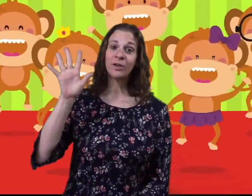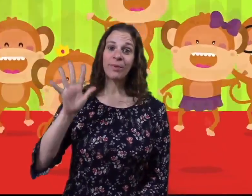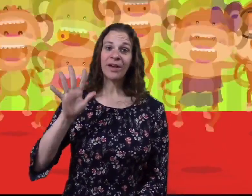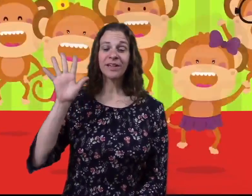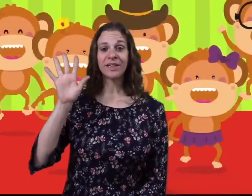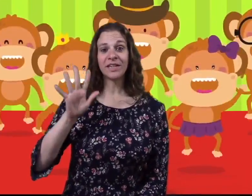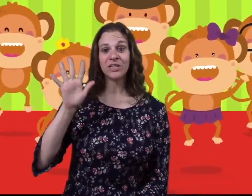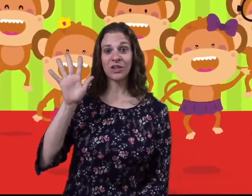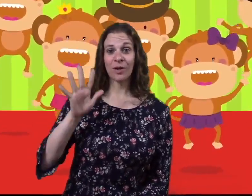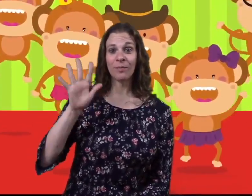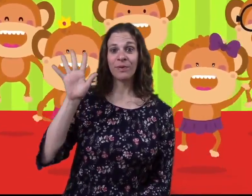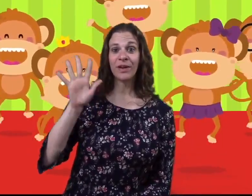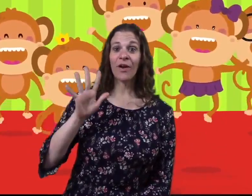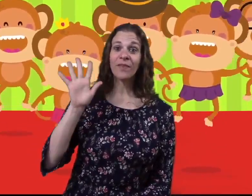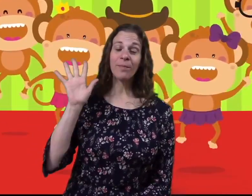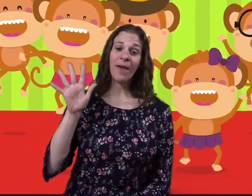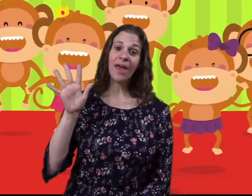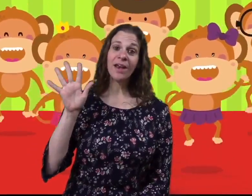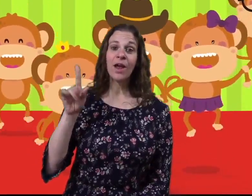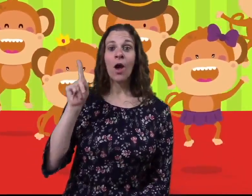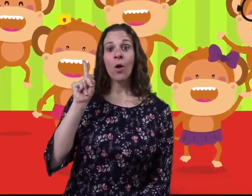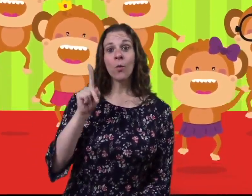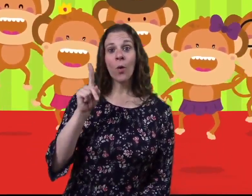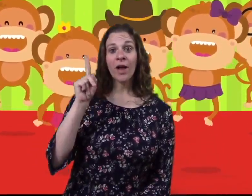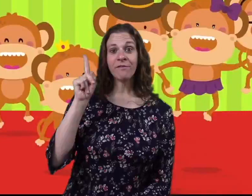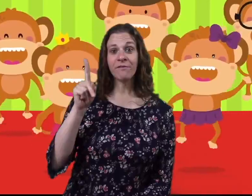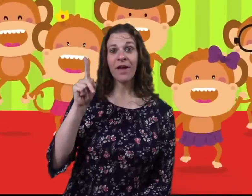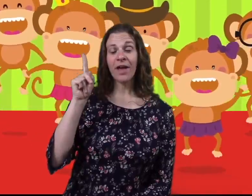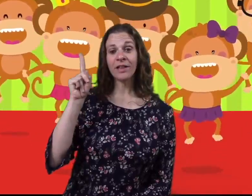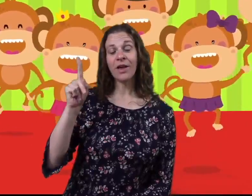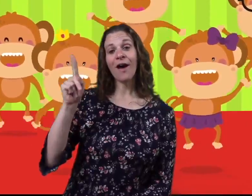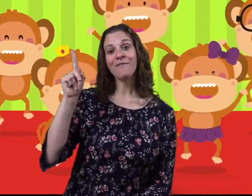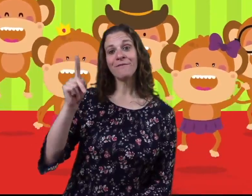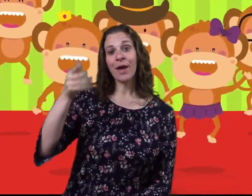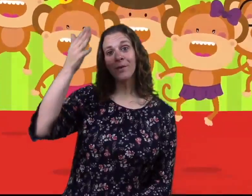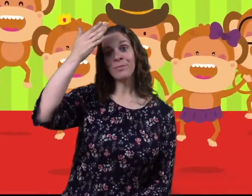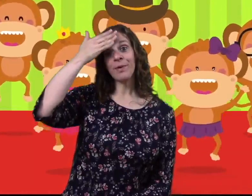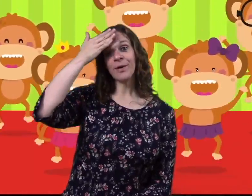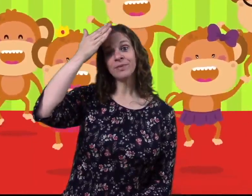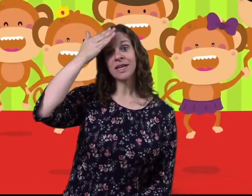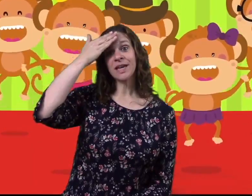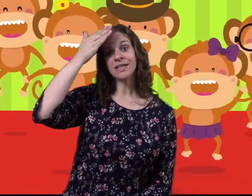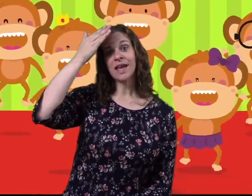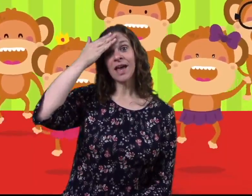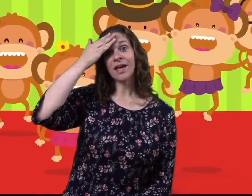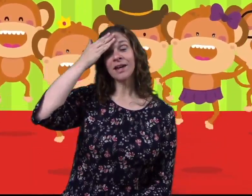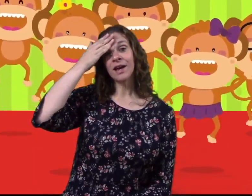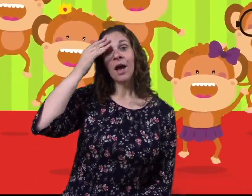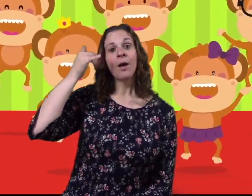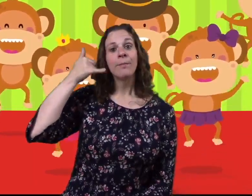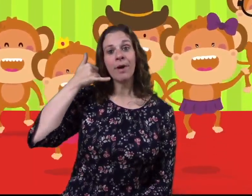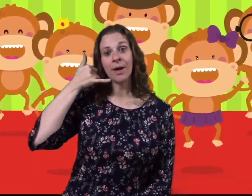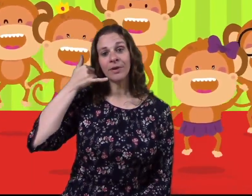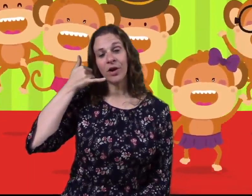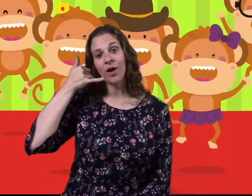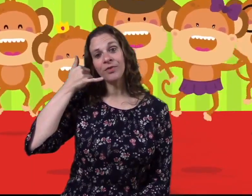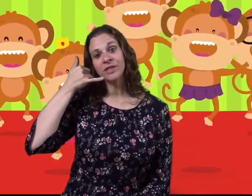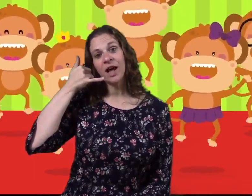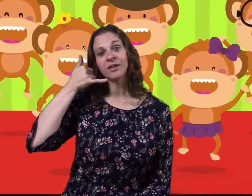monkeys jumping on the bed. One fell off and bumped his head. Mama called the doctor